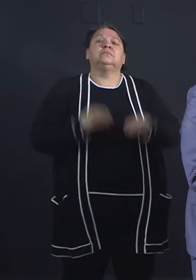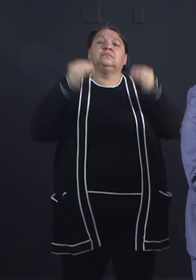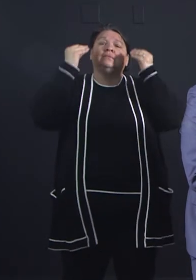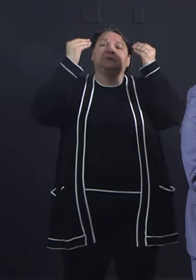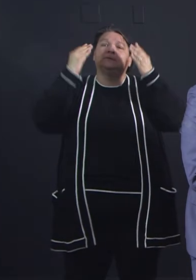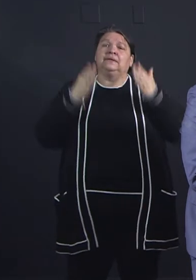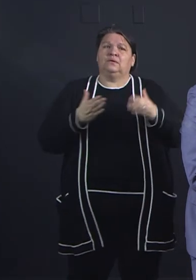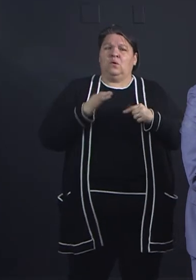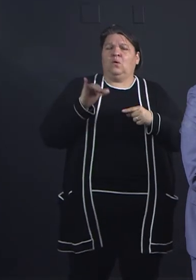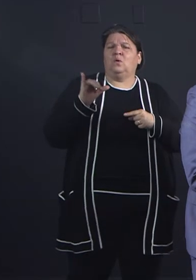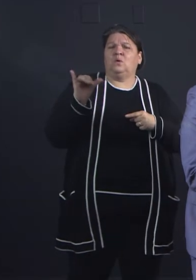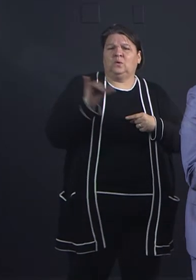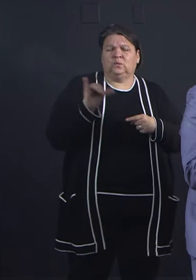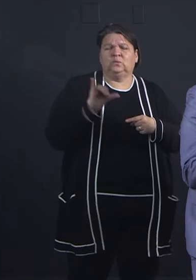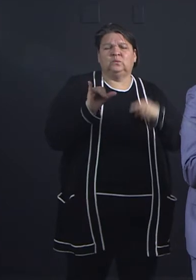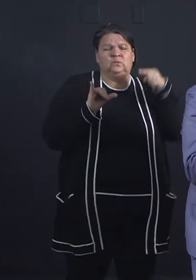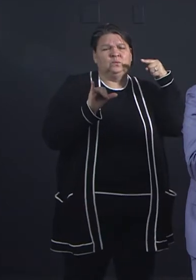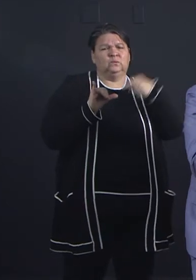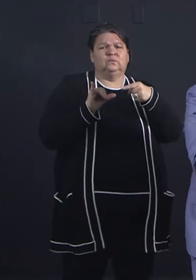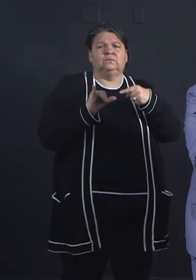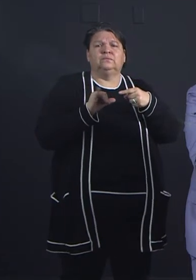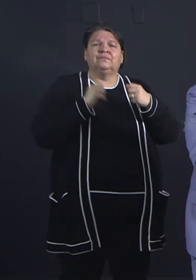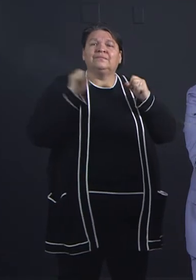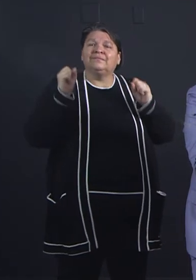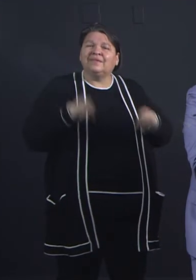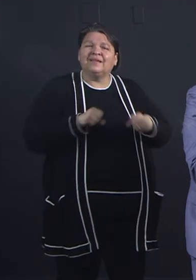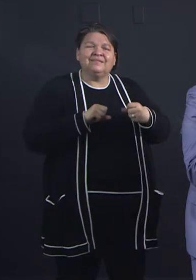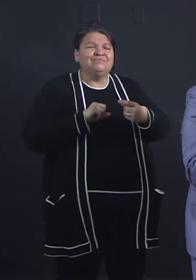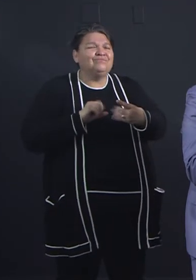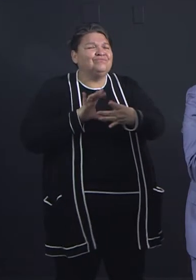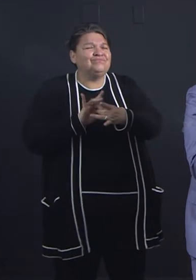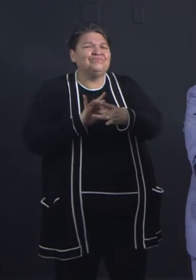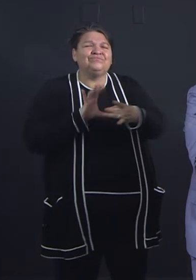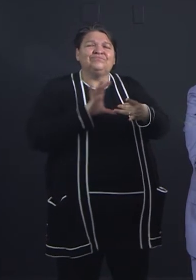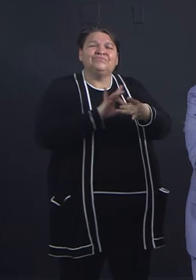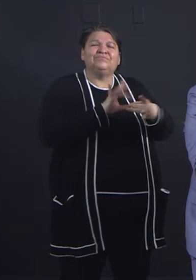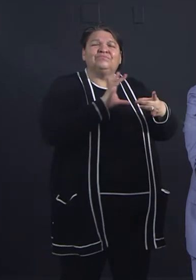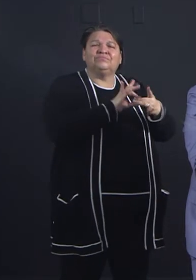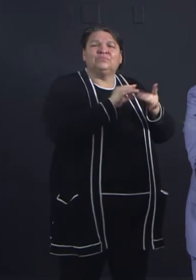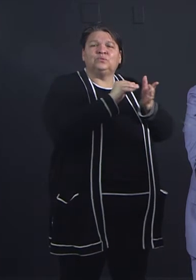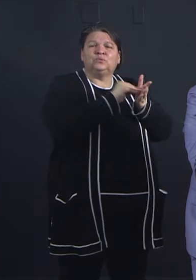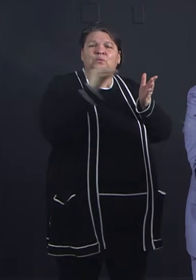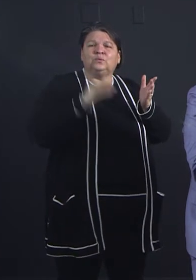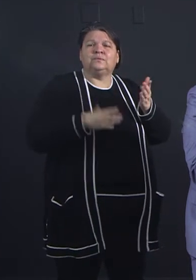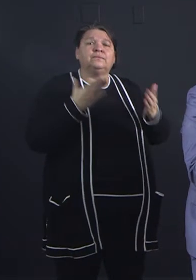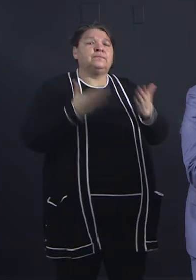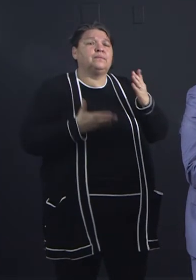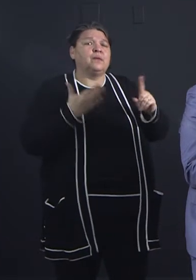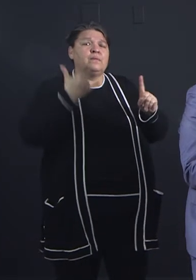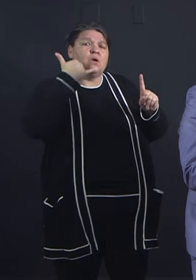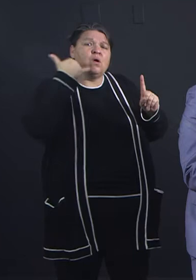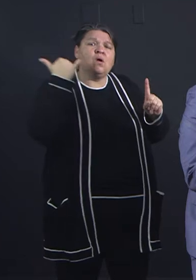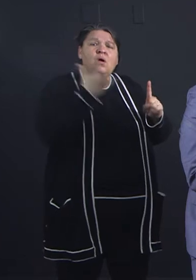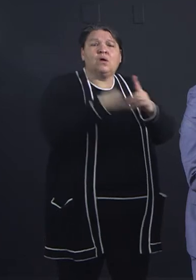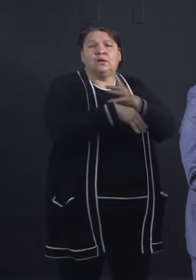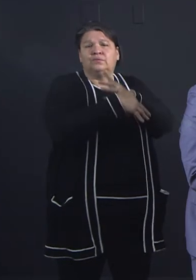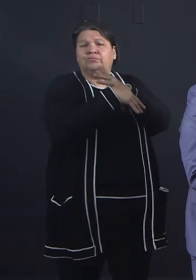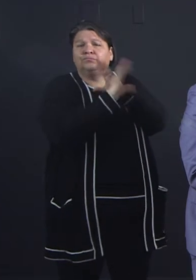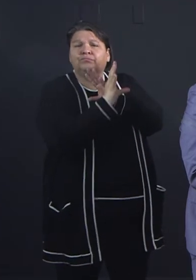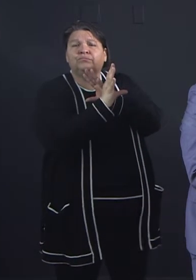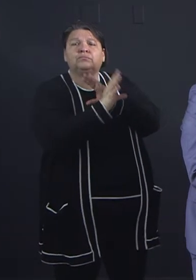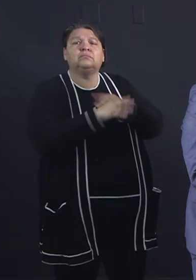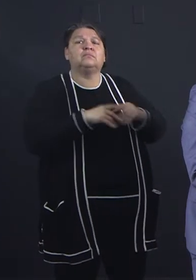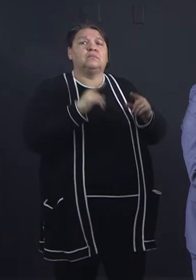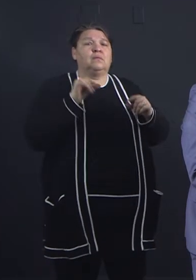been connecting with students not only on the telephone or via Google Classroom, but we've seen